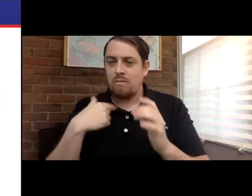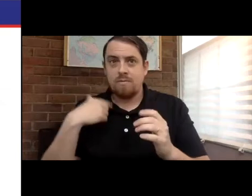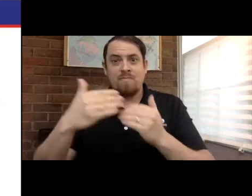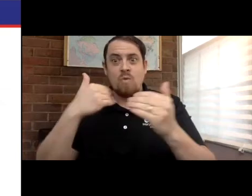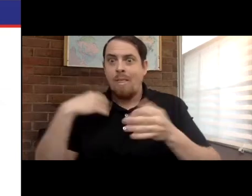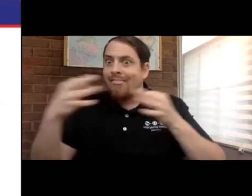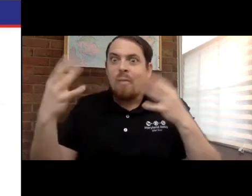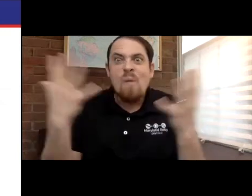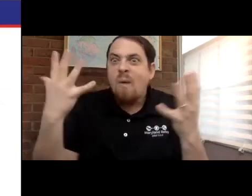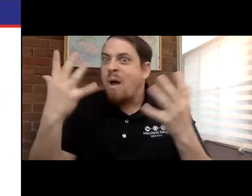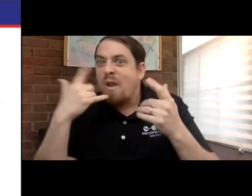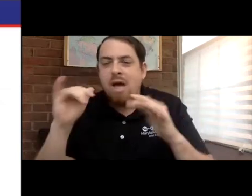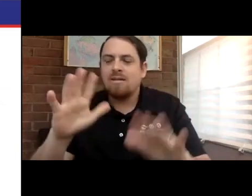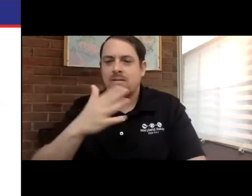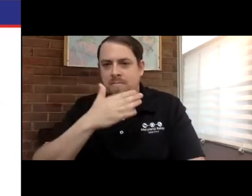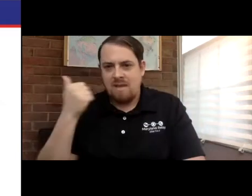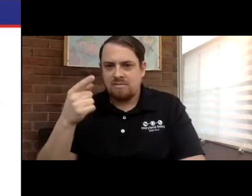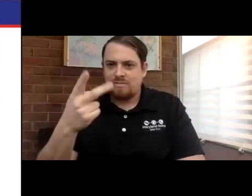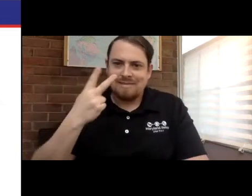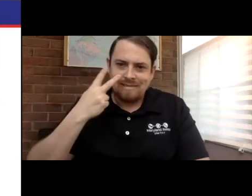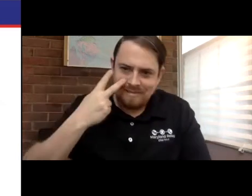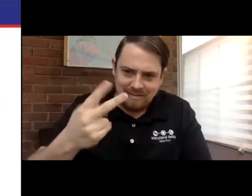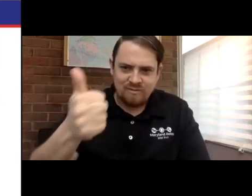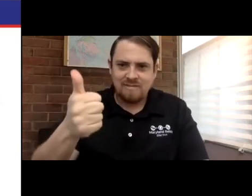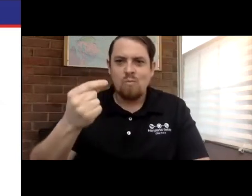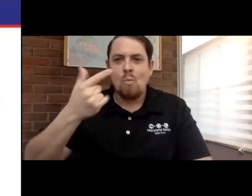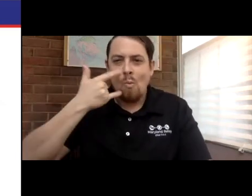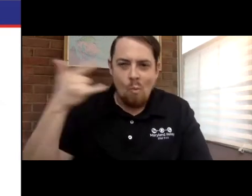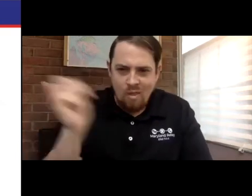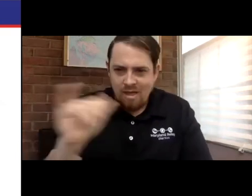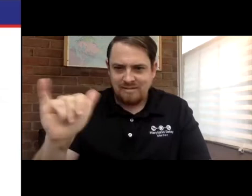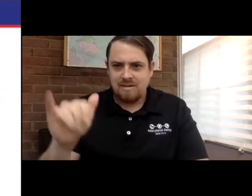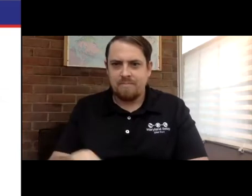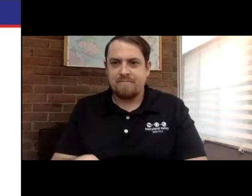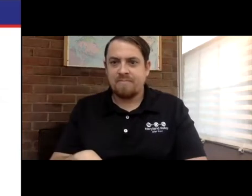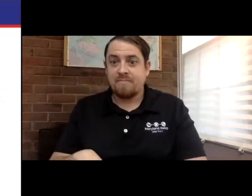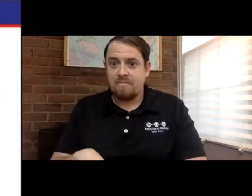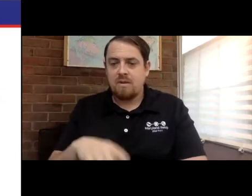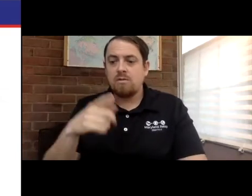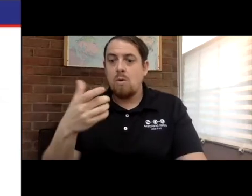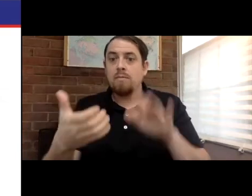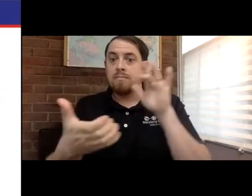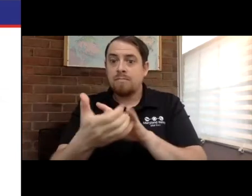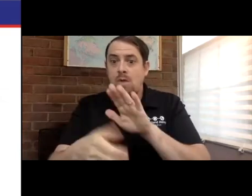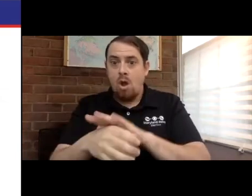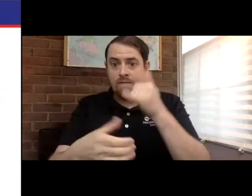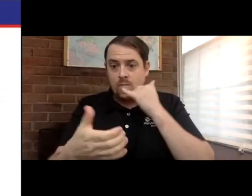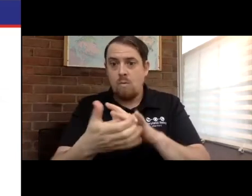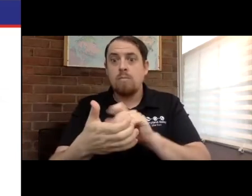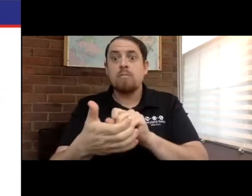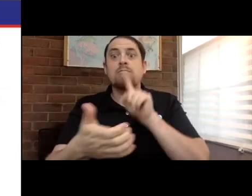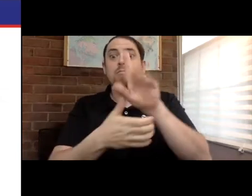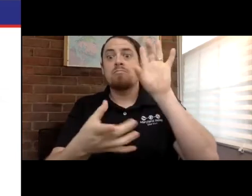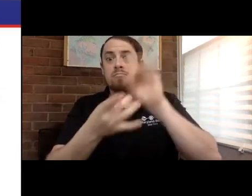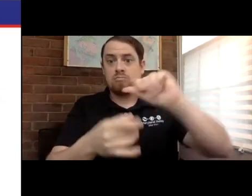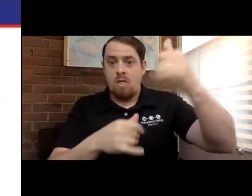Now, we're very excited to show you a demonstration. I can talk about it, but I think it's most effective for you to see it in actual time yourself in terms